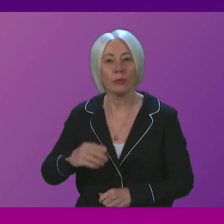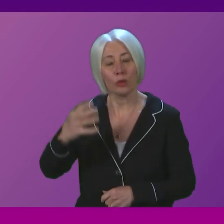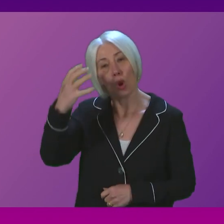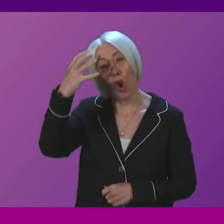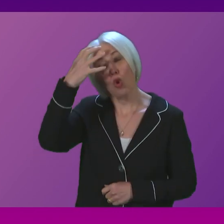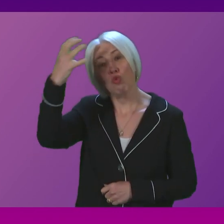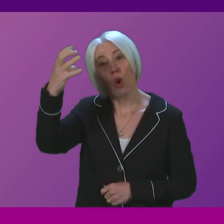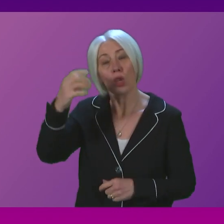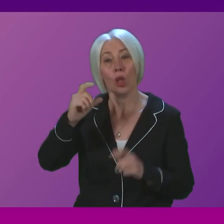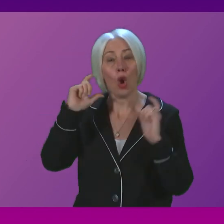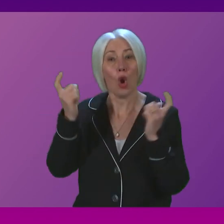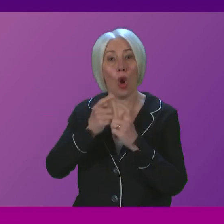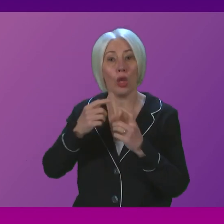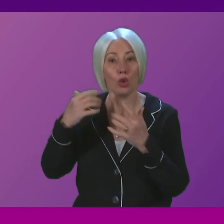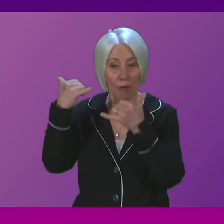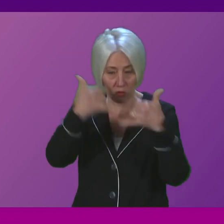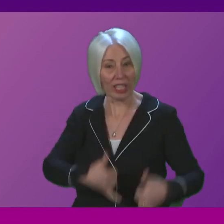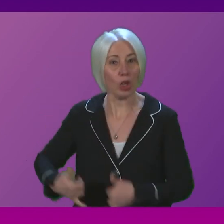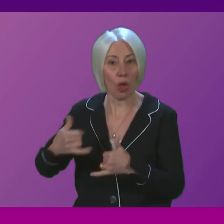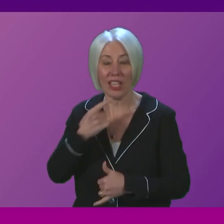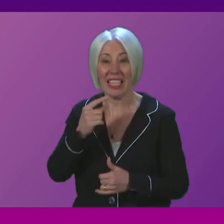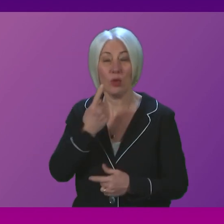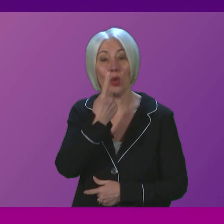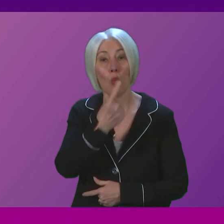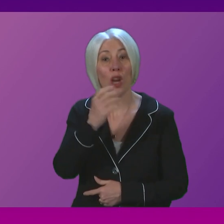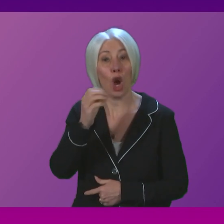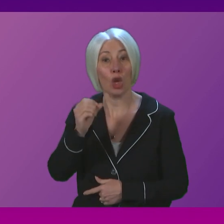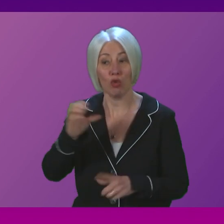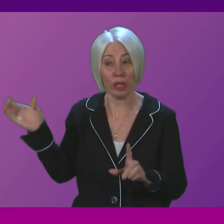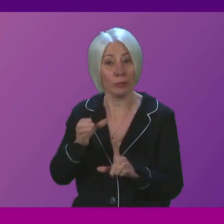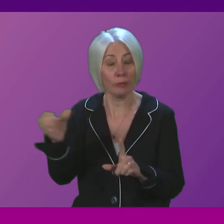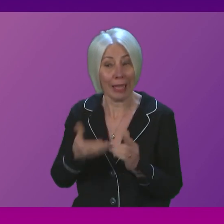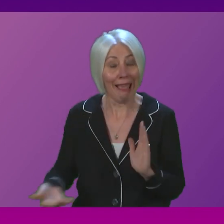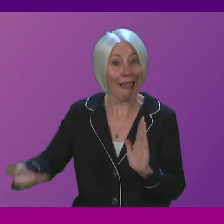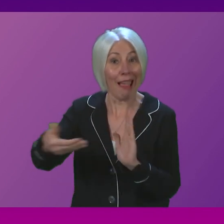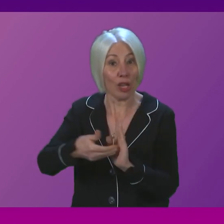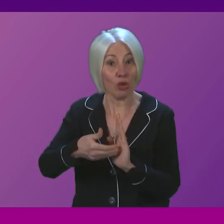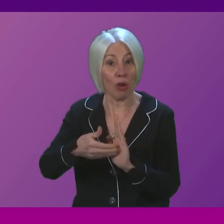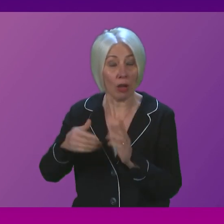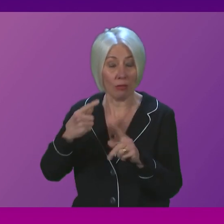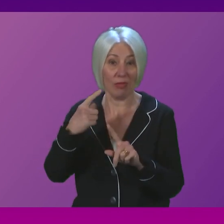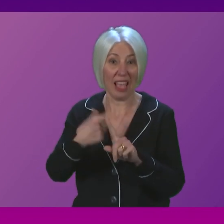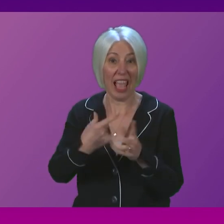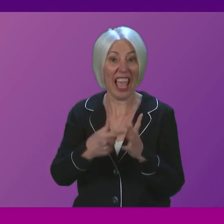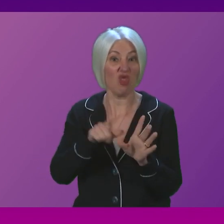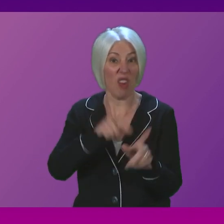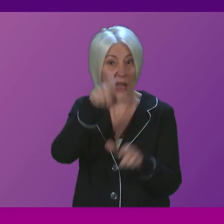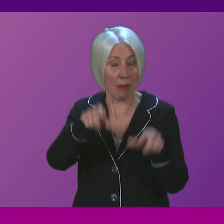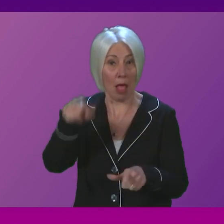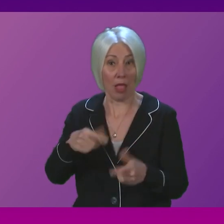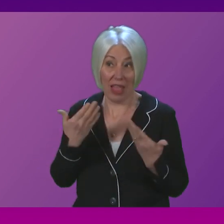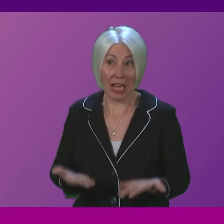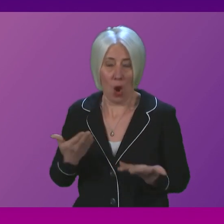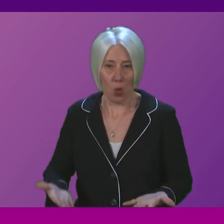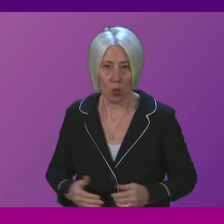of Radiologists say that Scotland needs 100 additional consultant radiologists than it has right now, and these